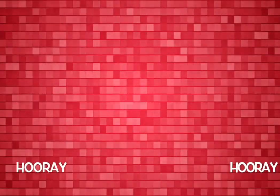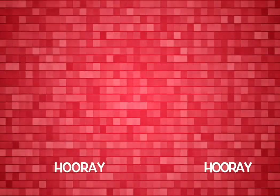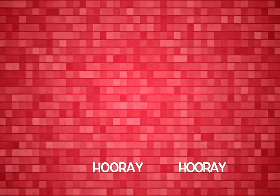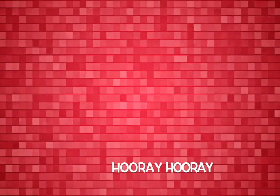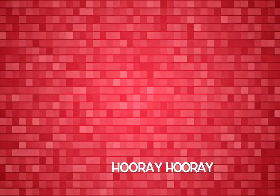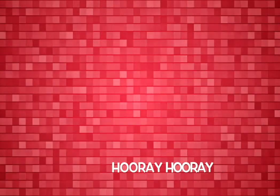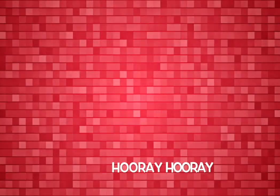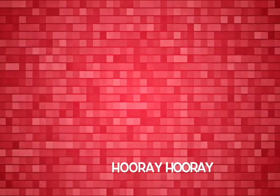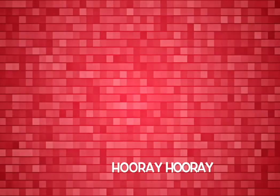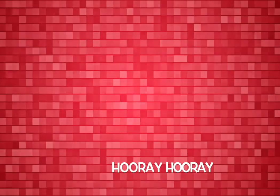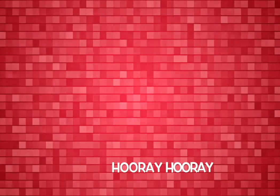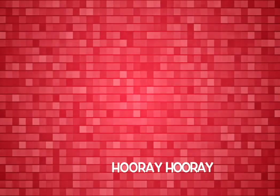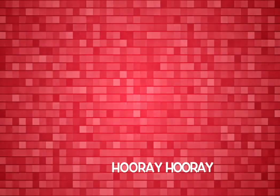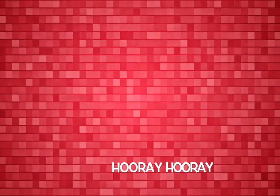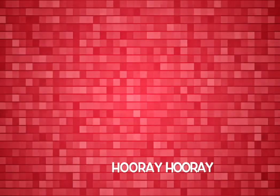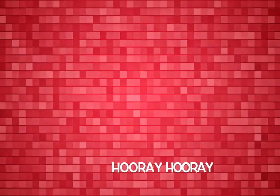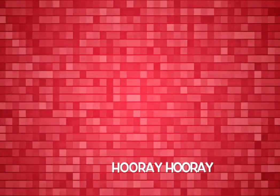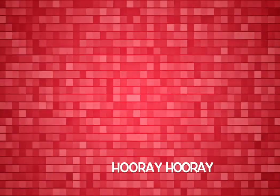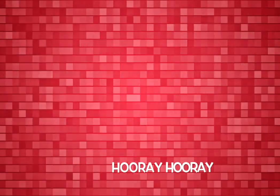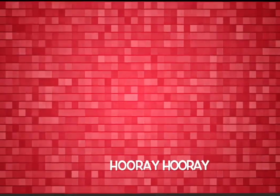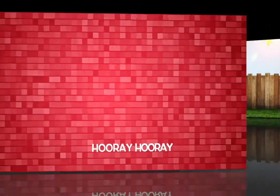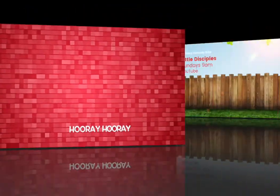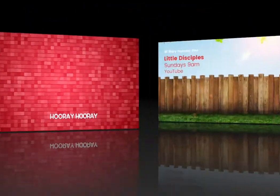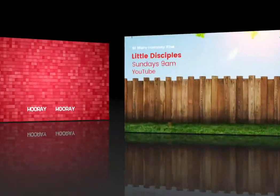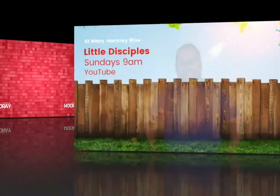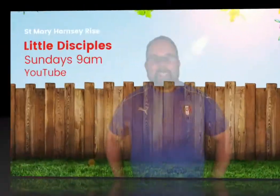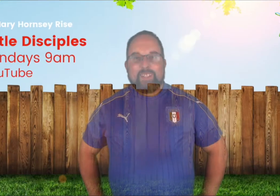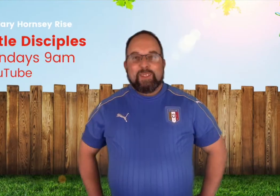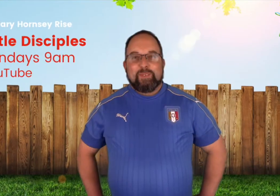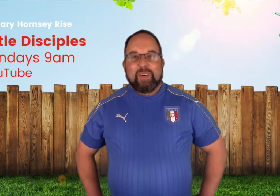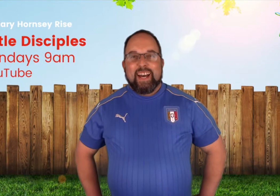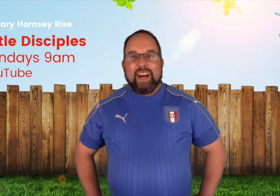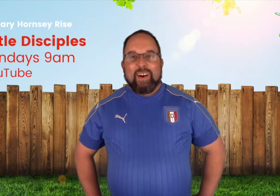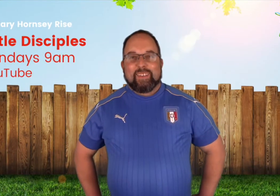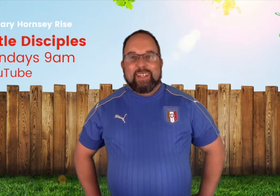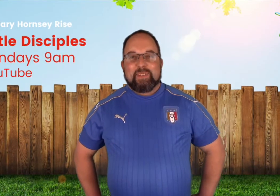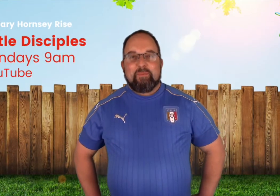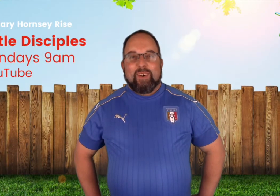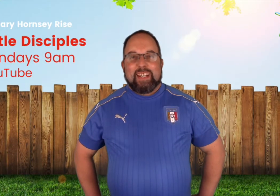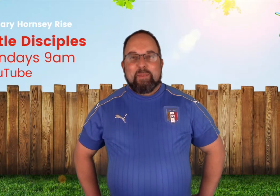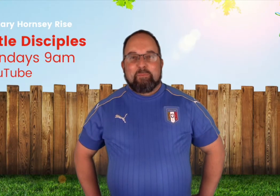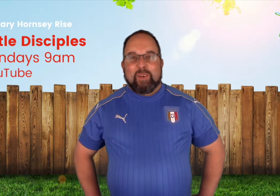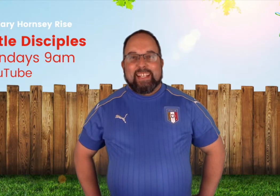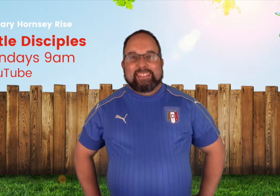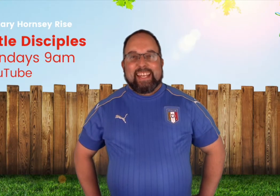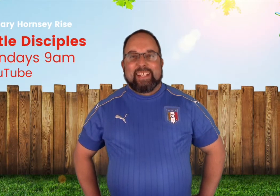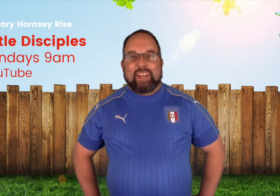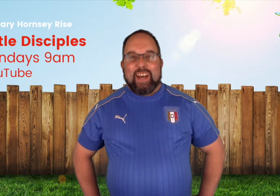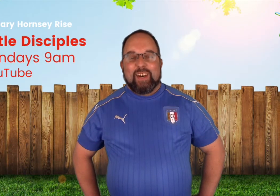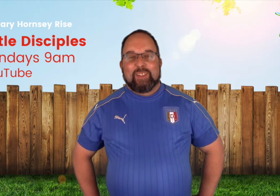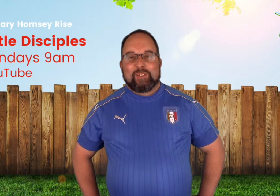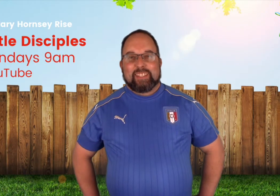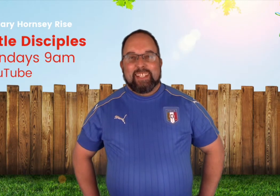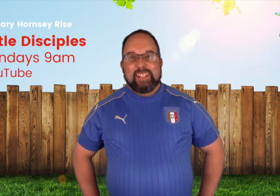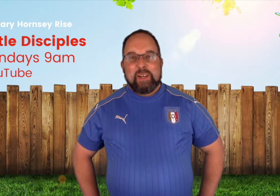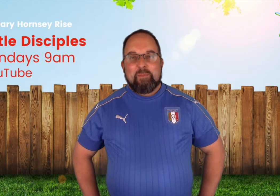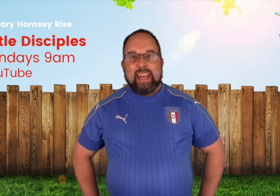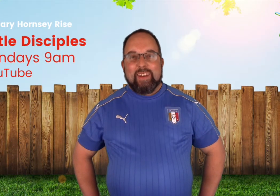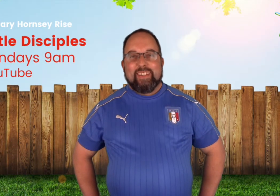i love little disciples well good morning boys and girls parents